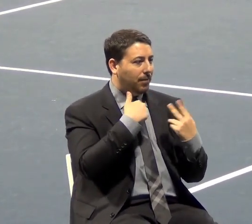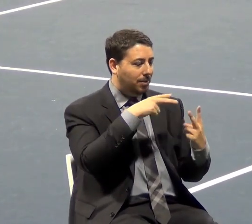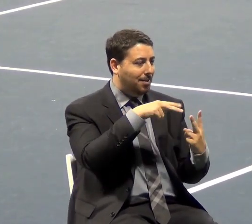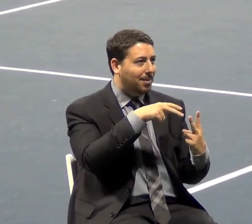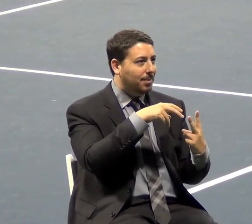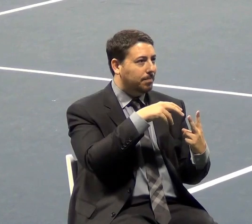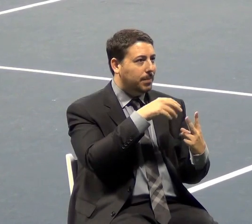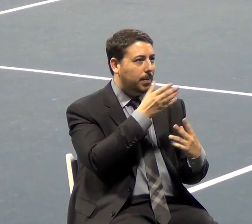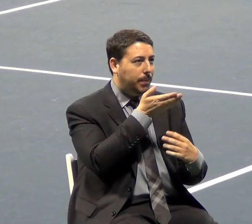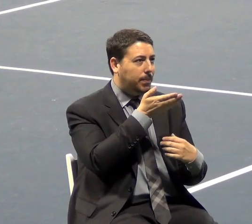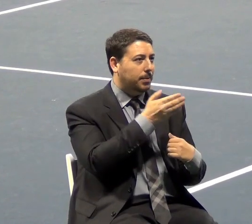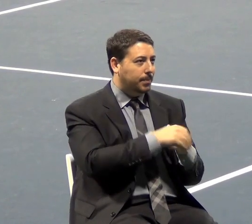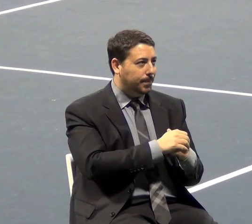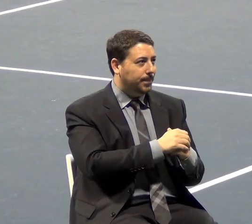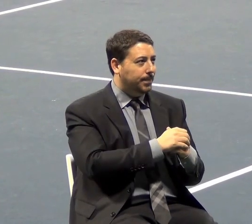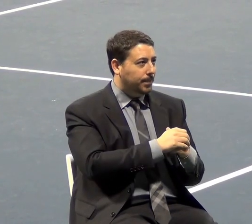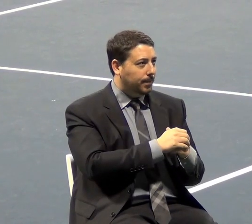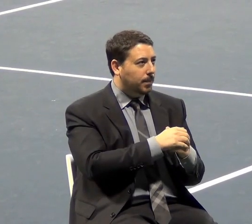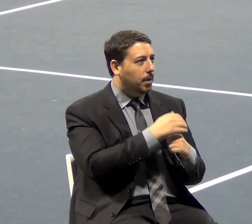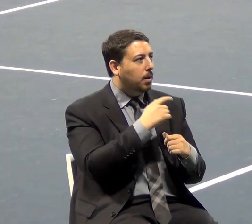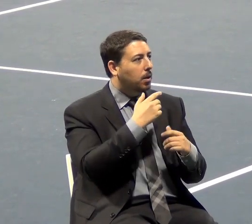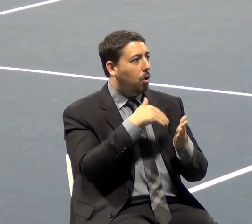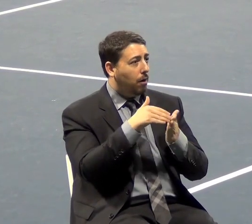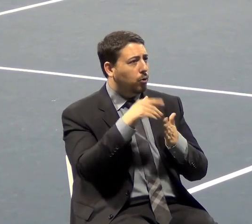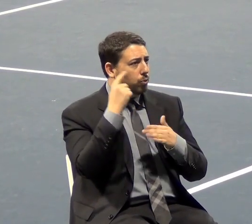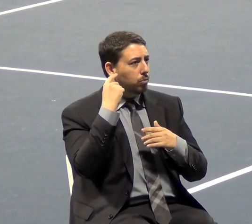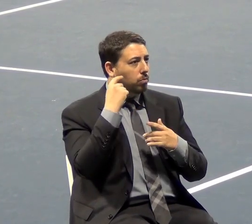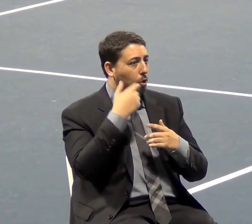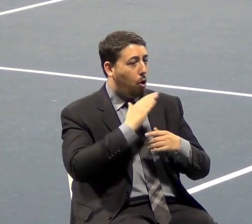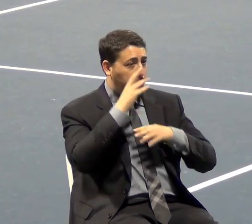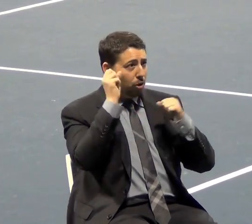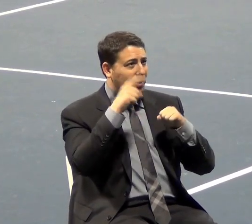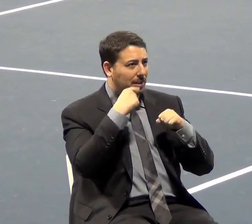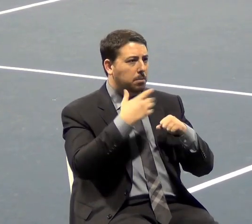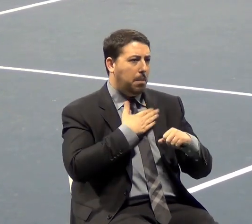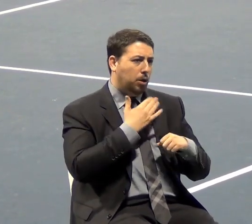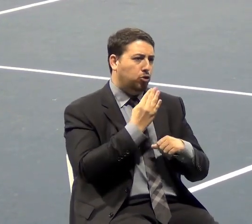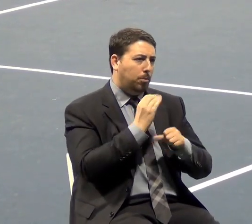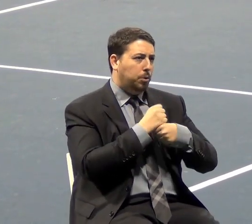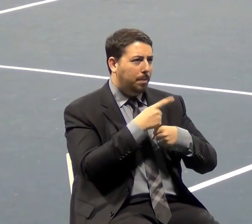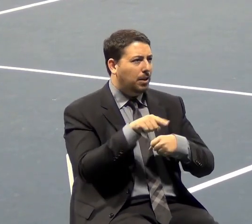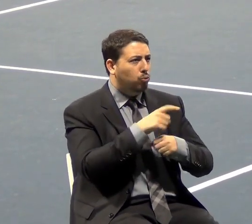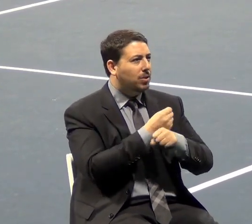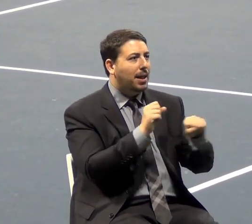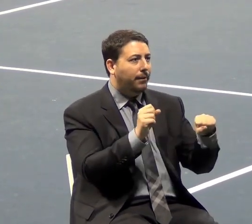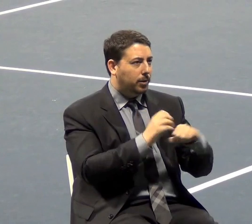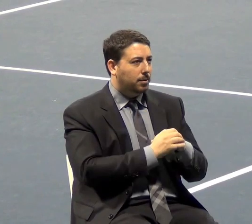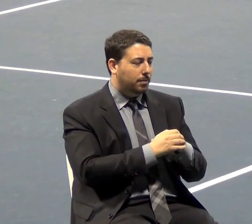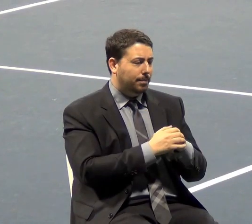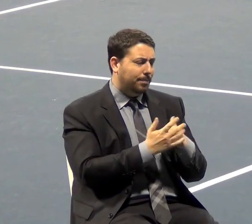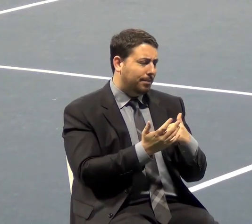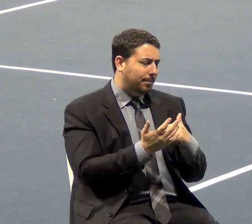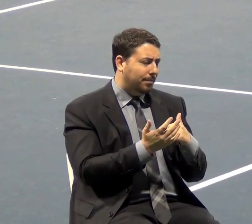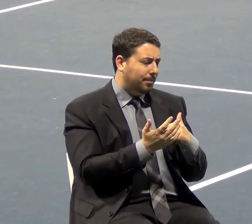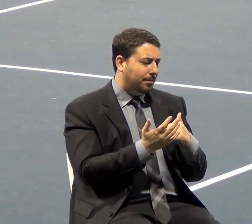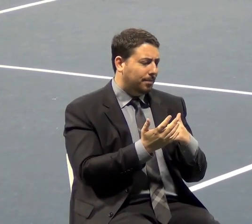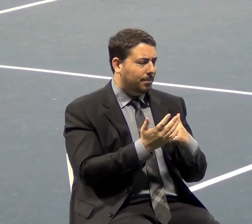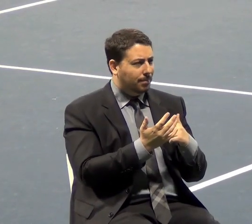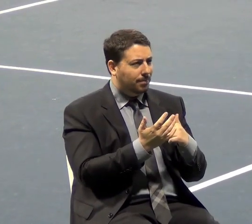You know, a lot of times you hear our president say, well, my job is to make you safe. Well, it would be good. We have a national defense, and I understand that.